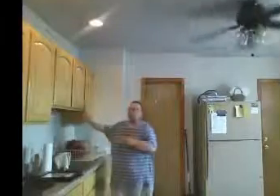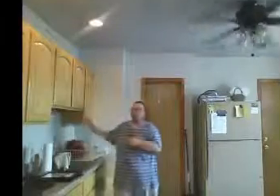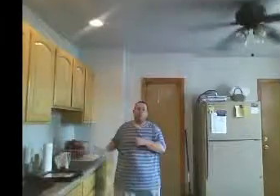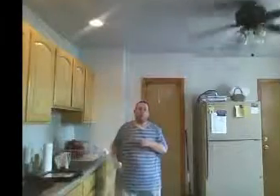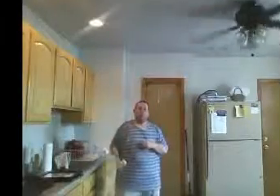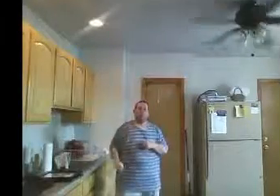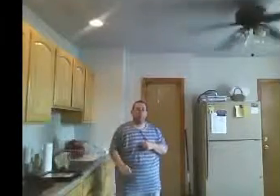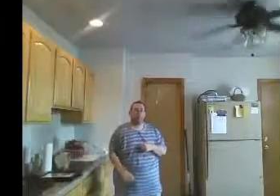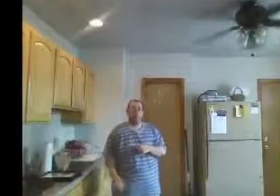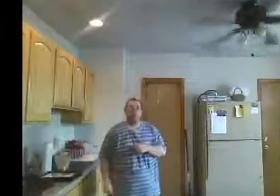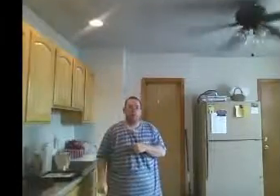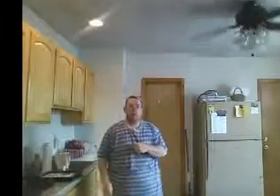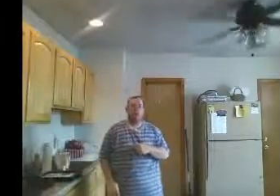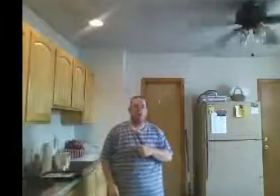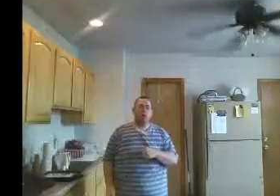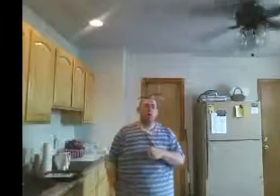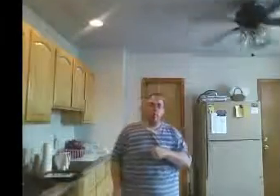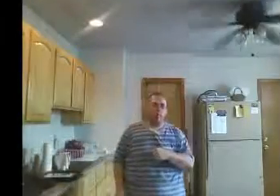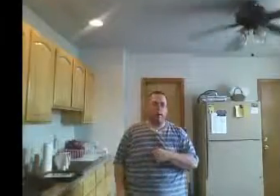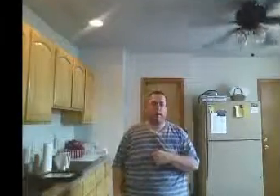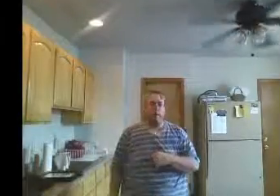because you see, Jarvis McKenna,